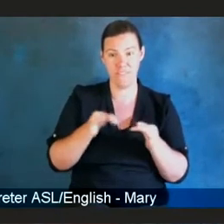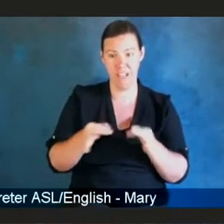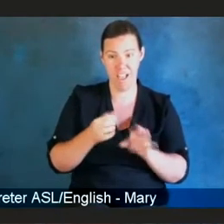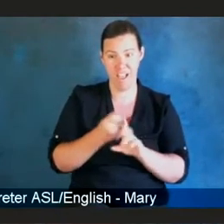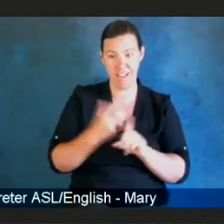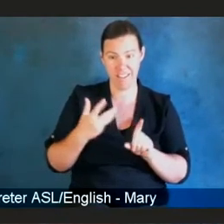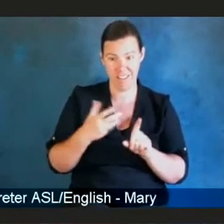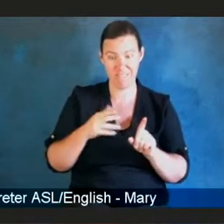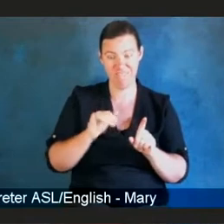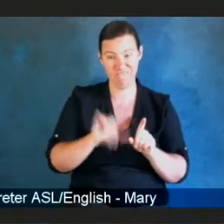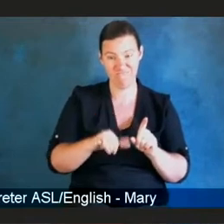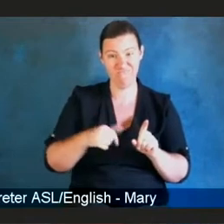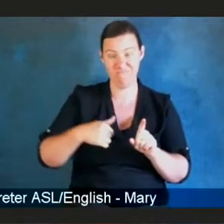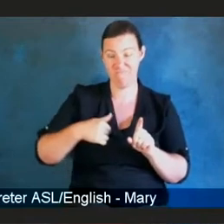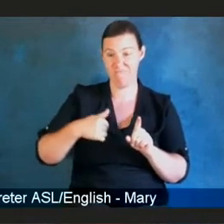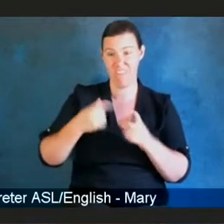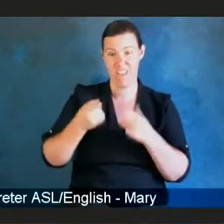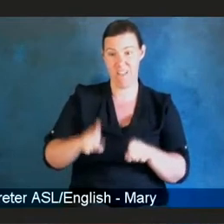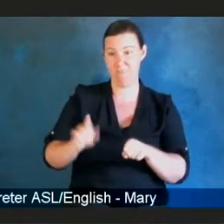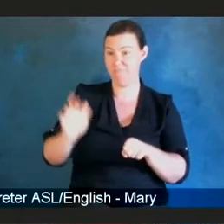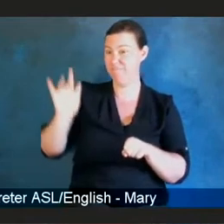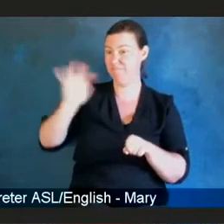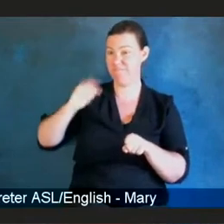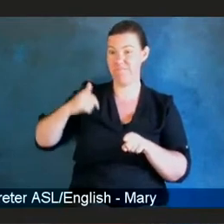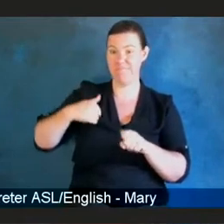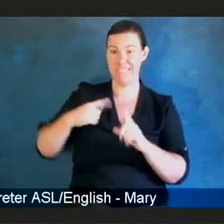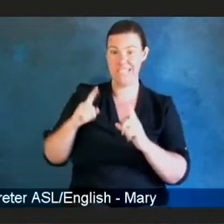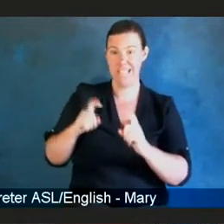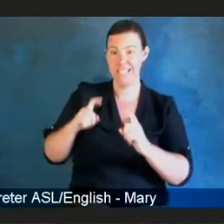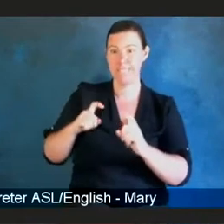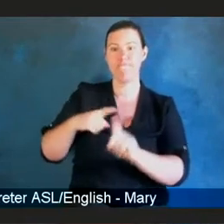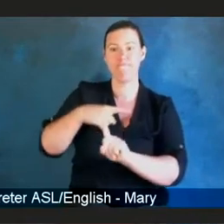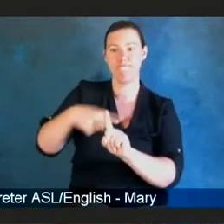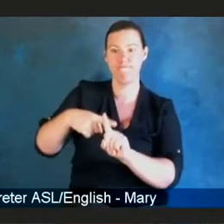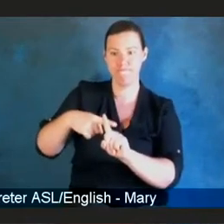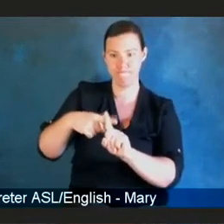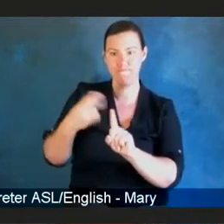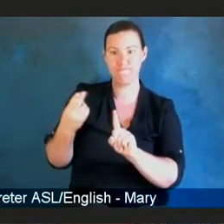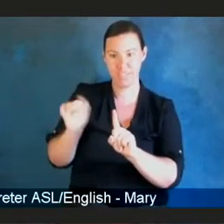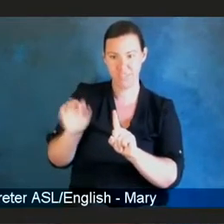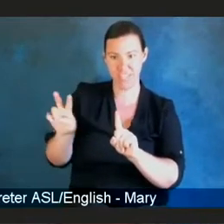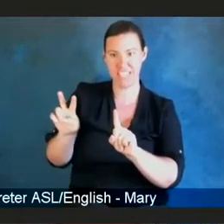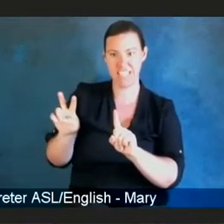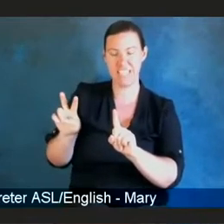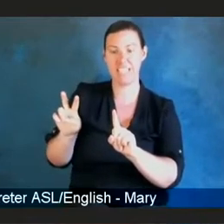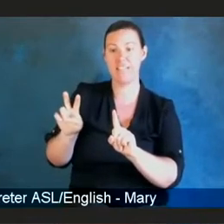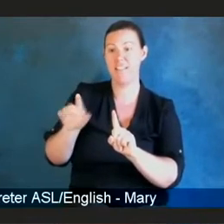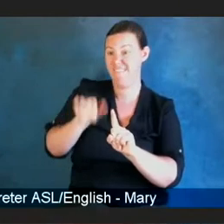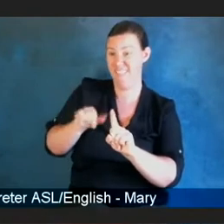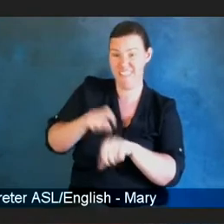I tested positive even before AIDS had a name.